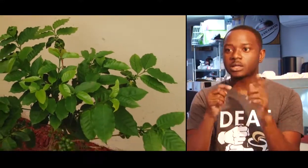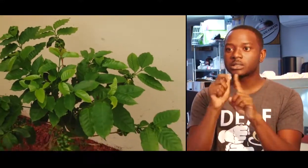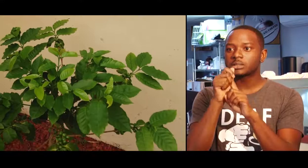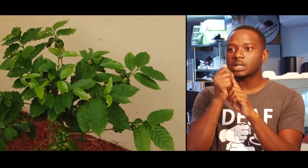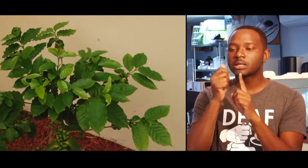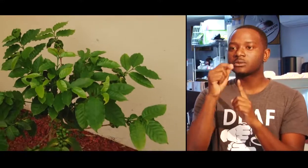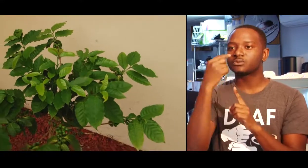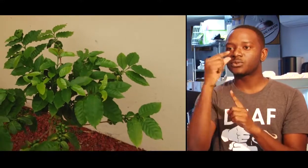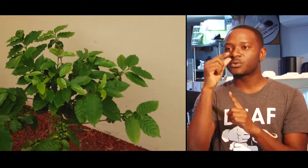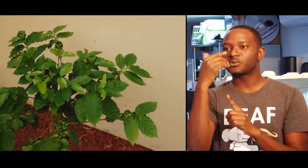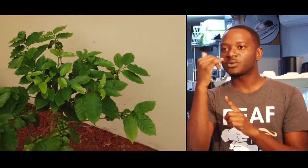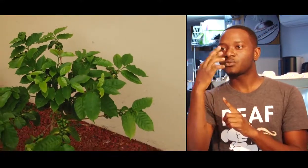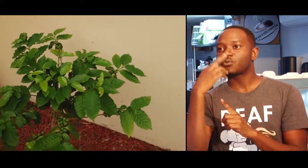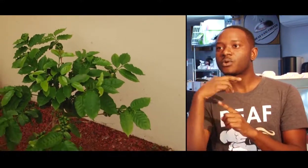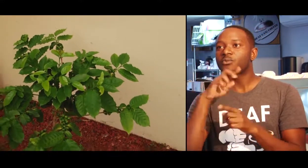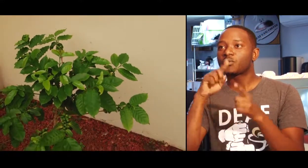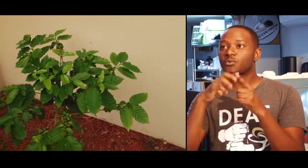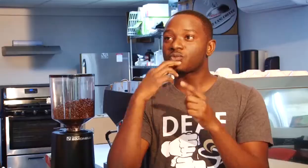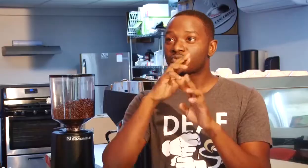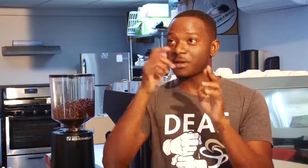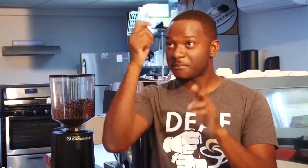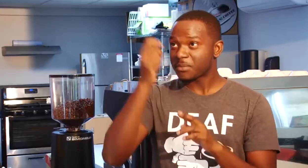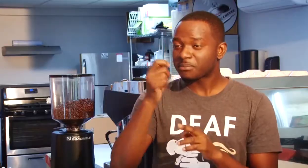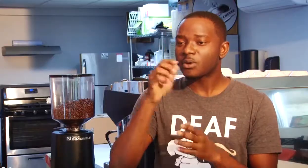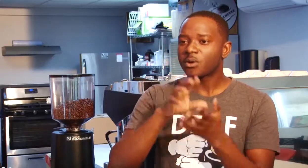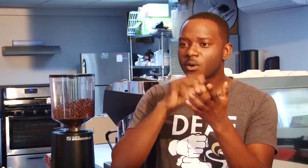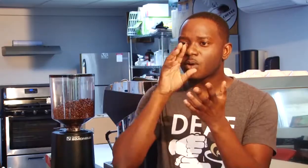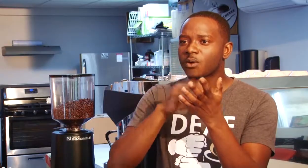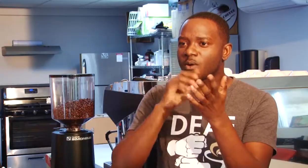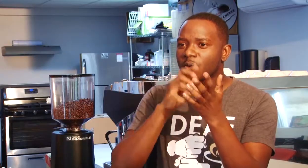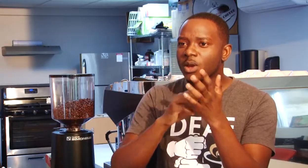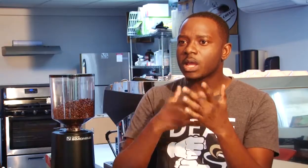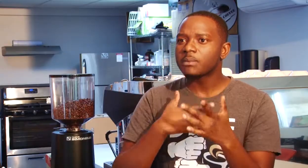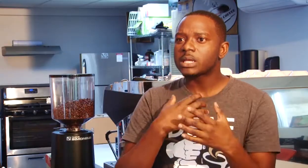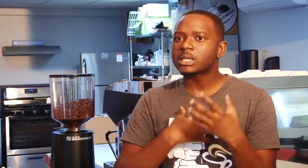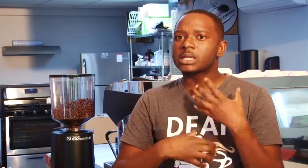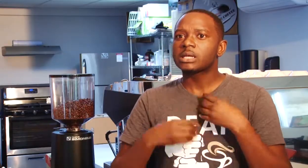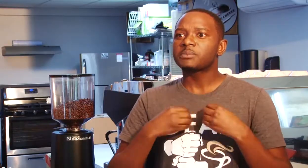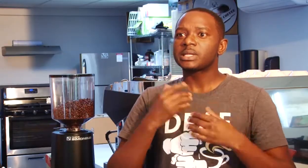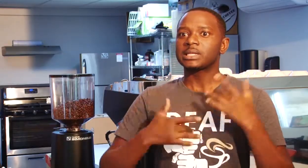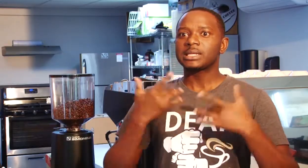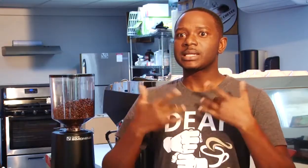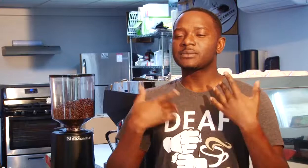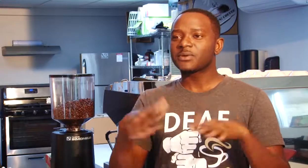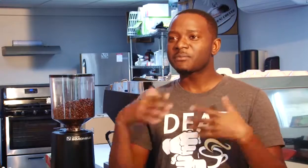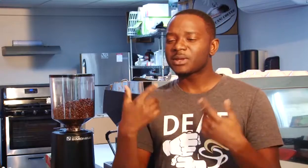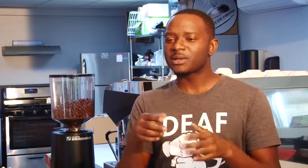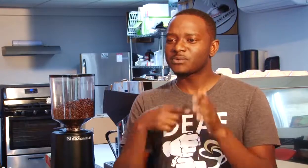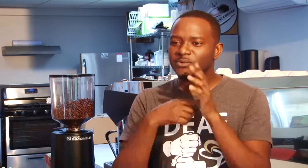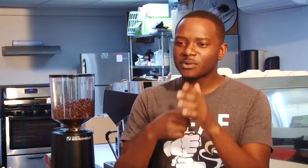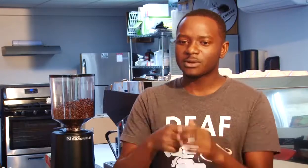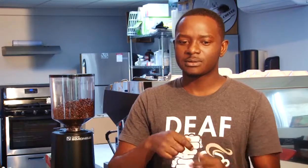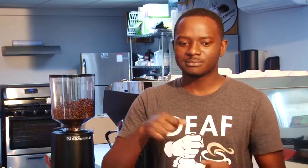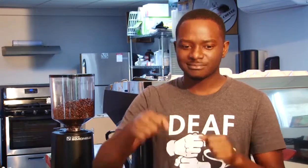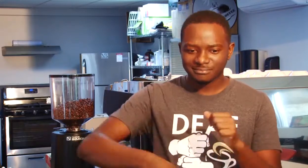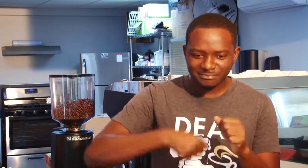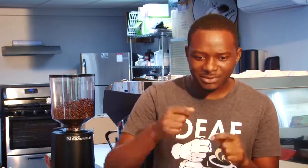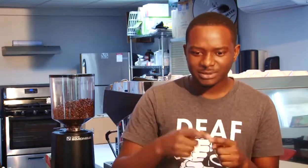coffee trees properly so that you're growing the right cherries. He showed us what it means when a coffee cherry is ripe and red and ready to pick compared to when it's green and not ready.